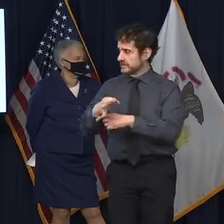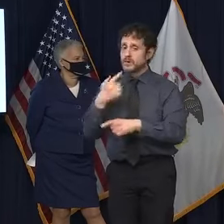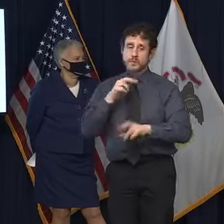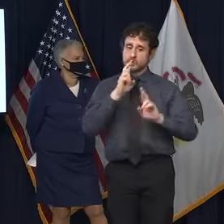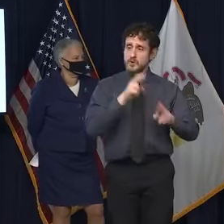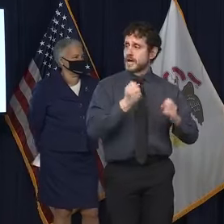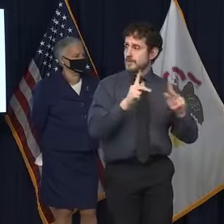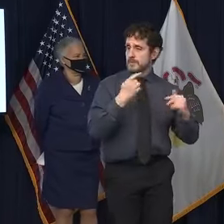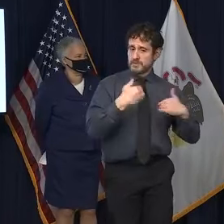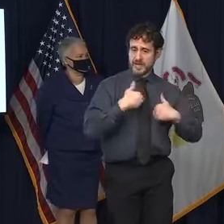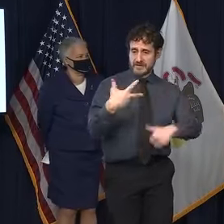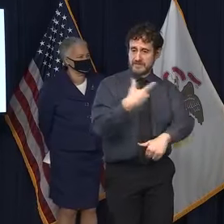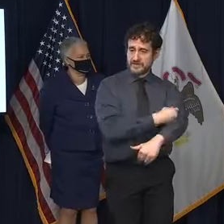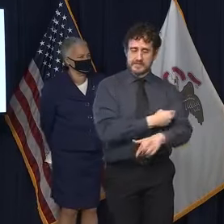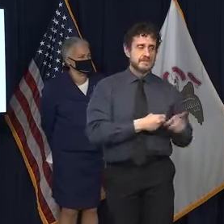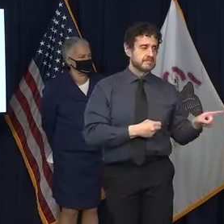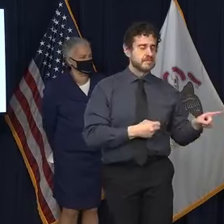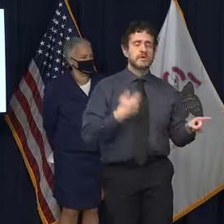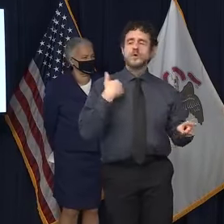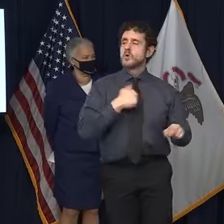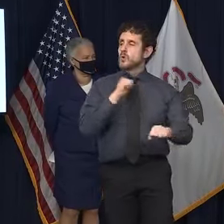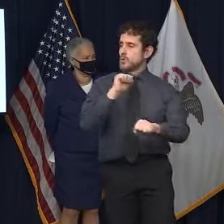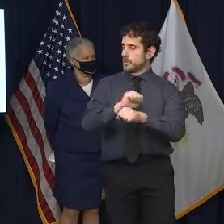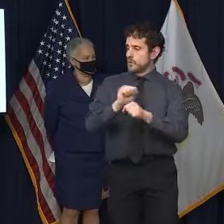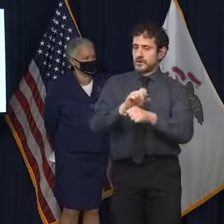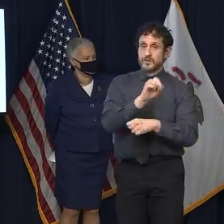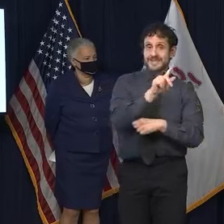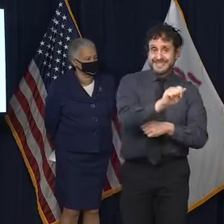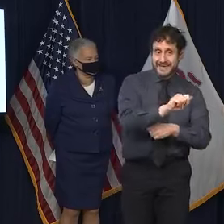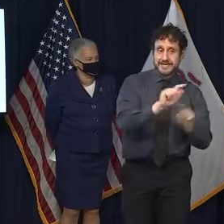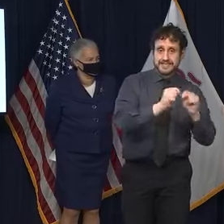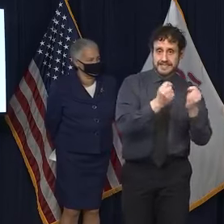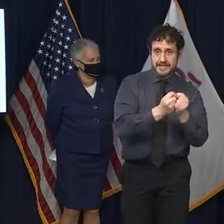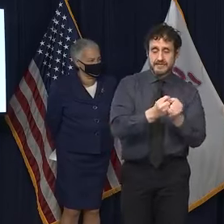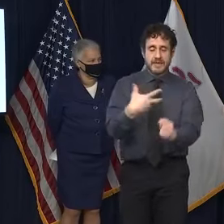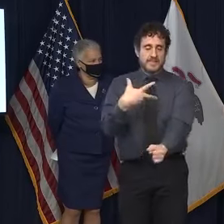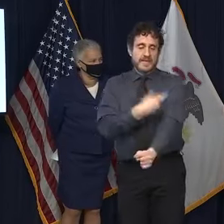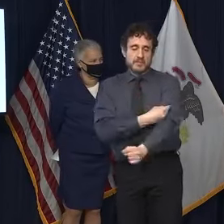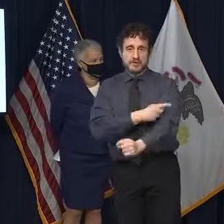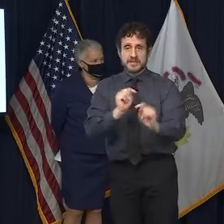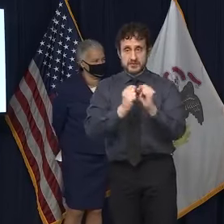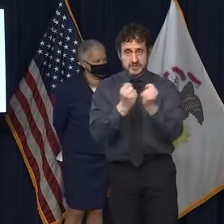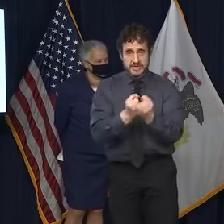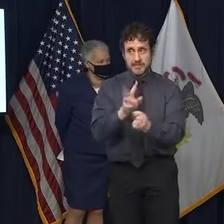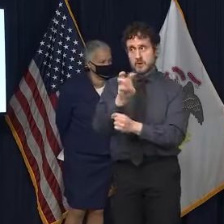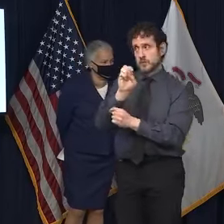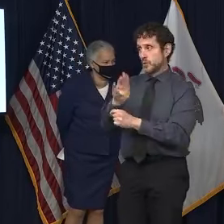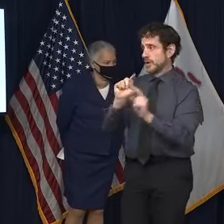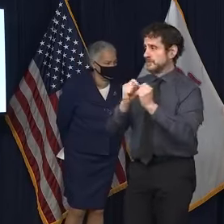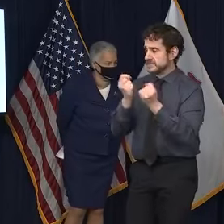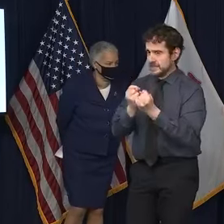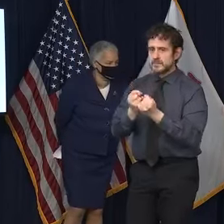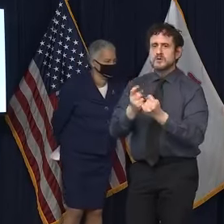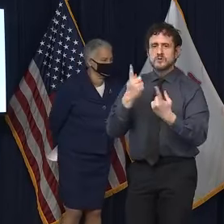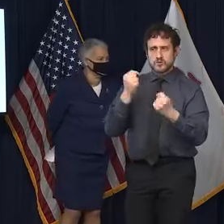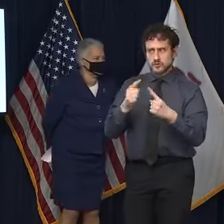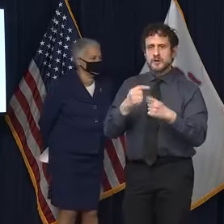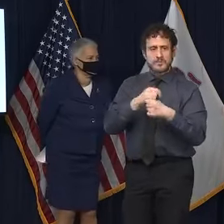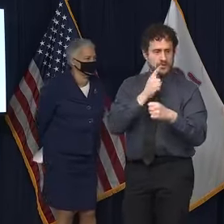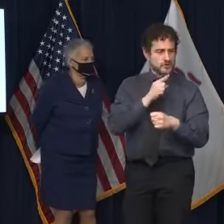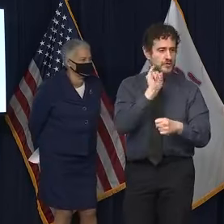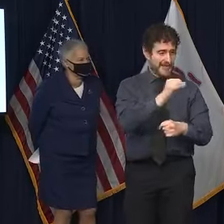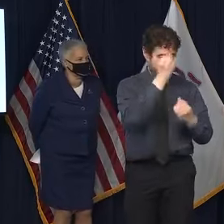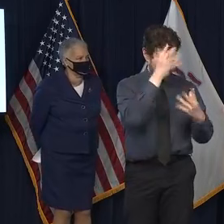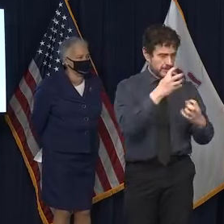are, we are working with, uh, the data team, the immunization team, the, the web team to work on the visualization of